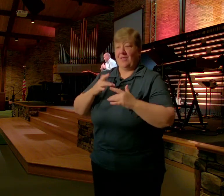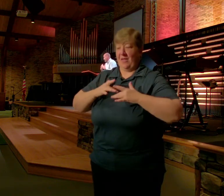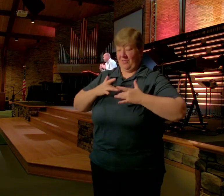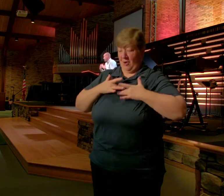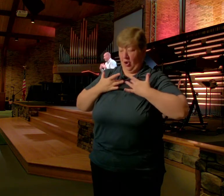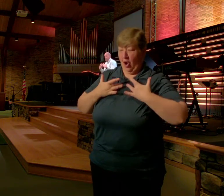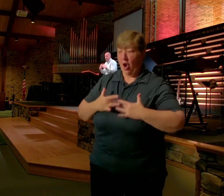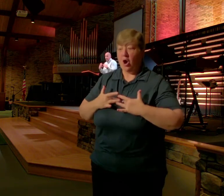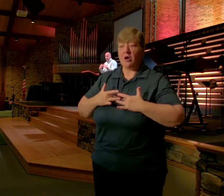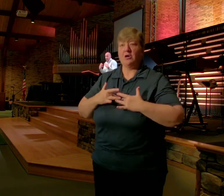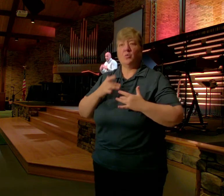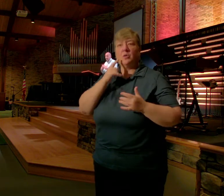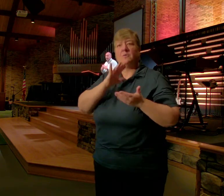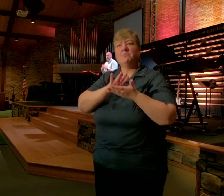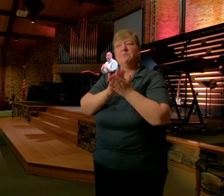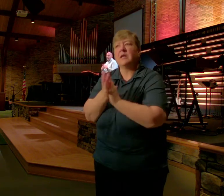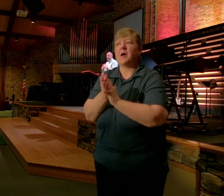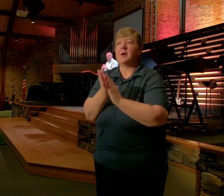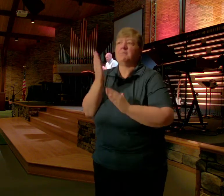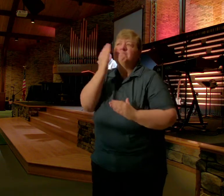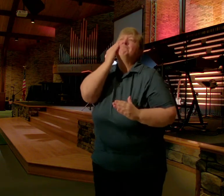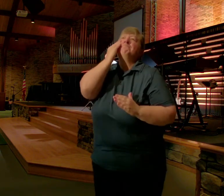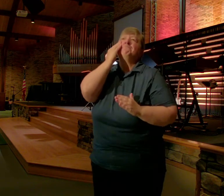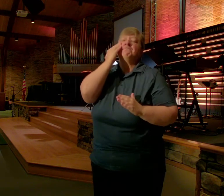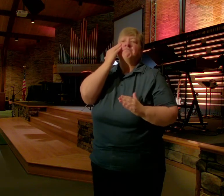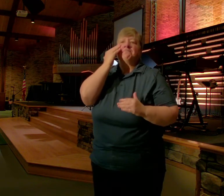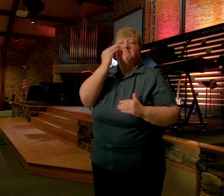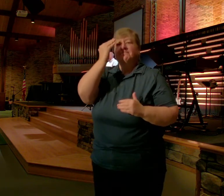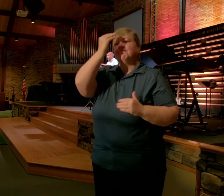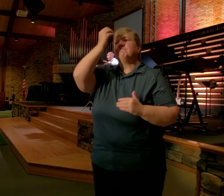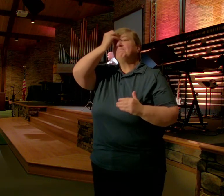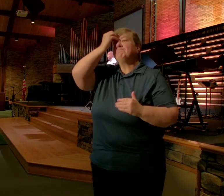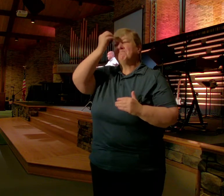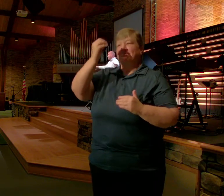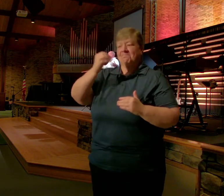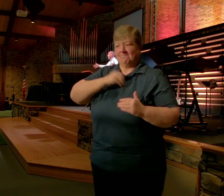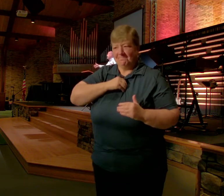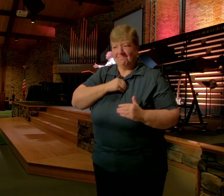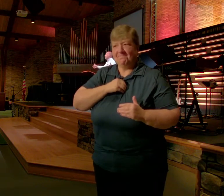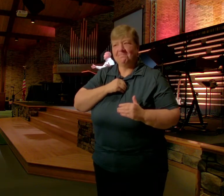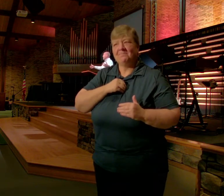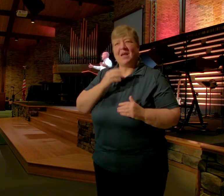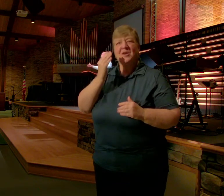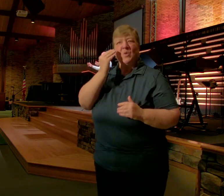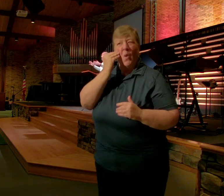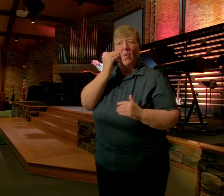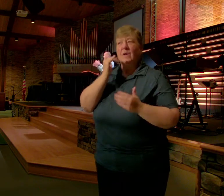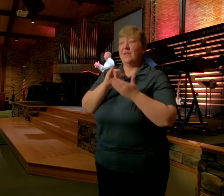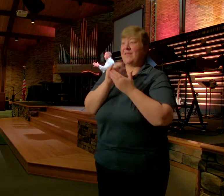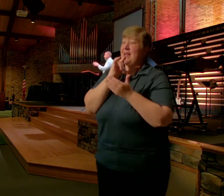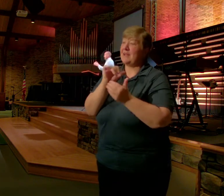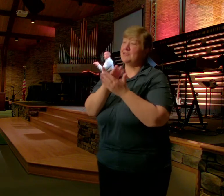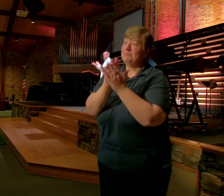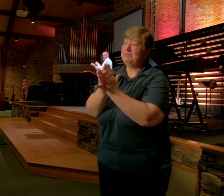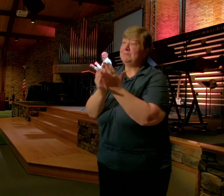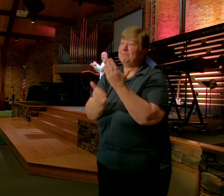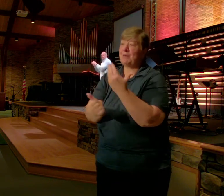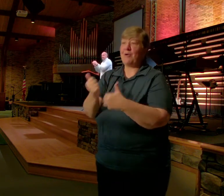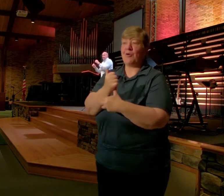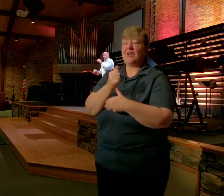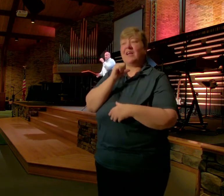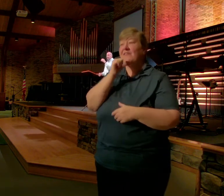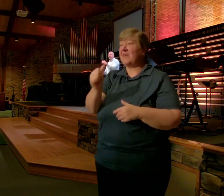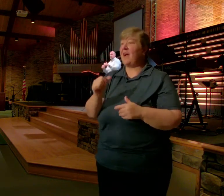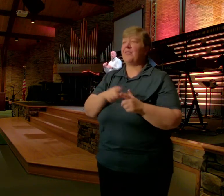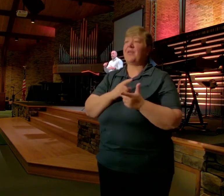seedbed Of emotions And will It's who we are And this has to be A priority Because Then if it's not It's just about